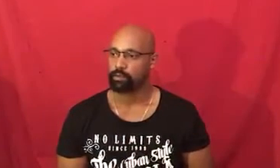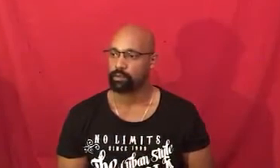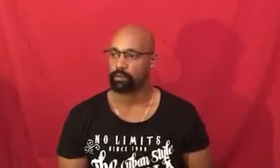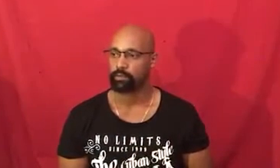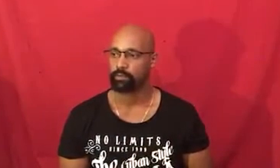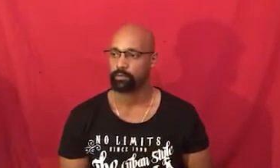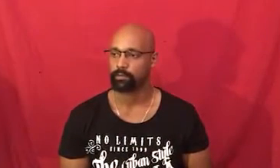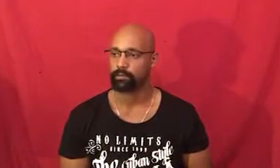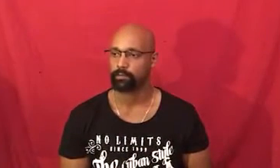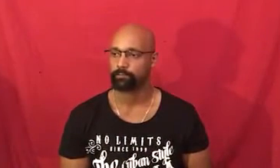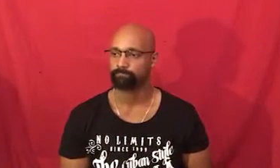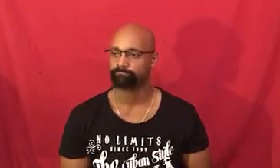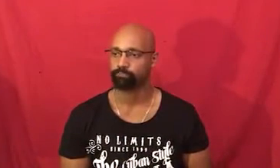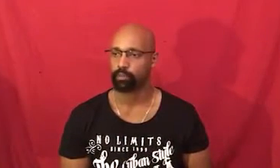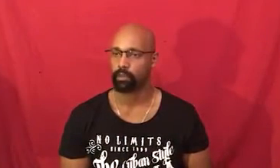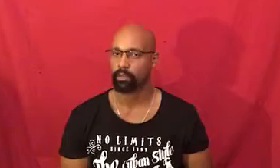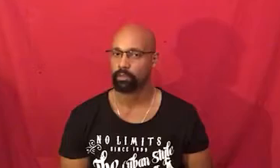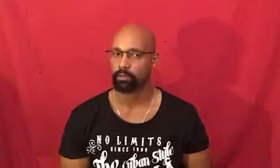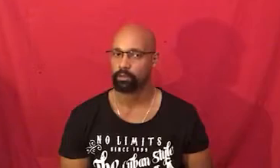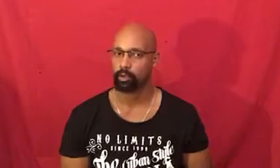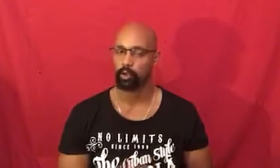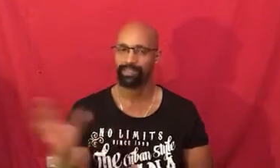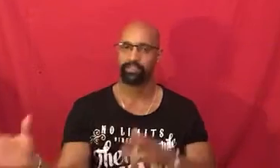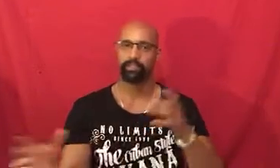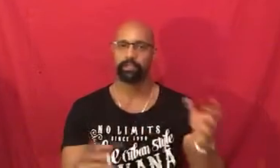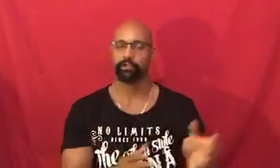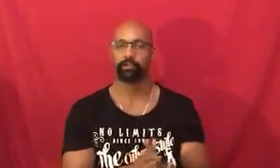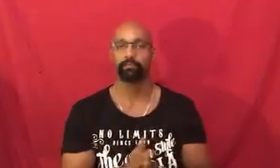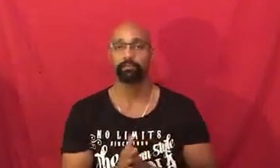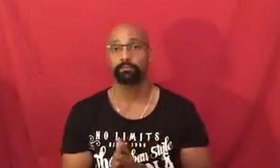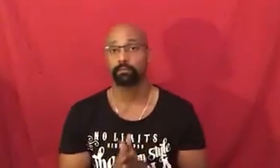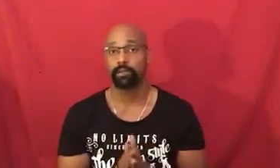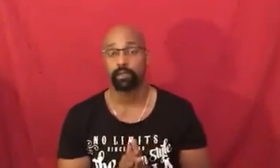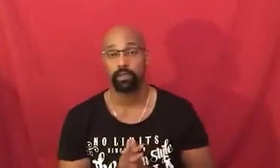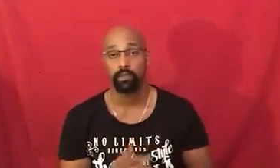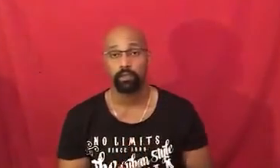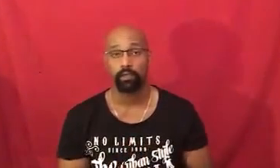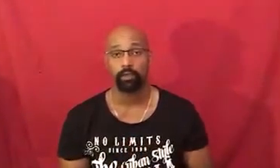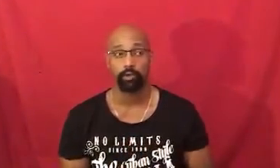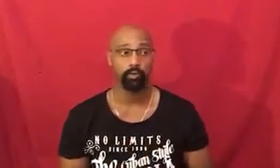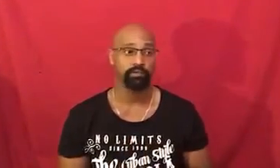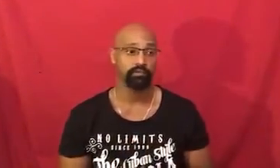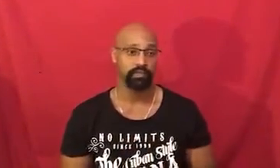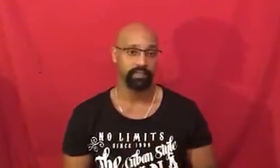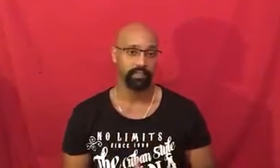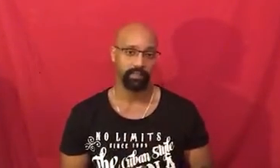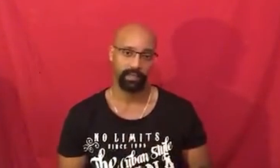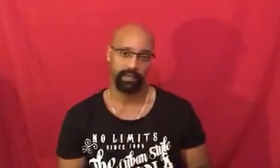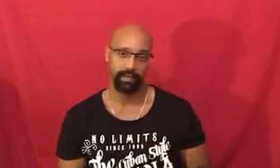look into nature you will find that